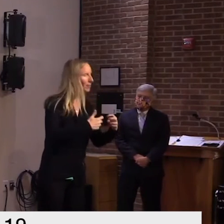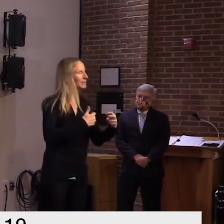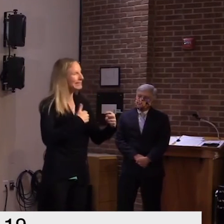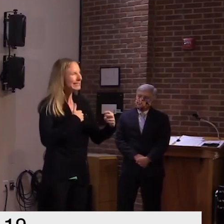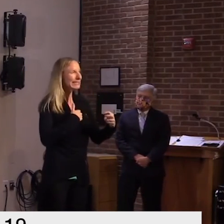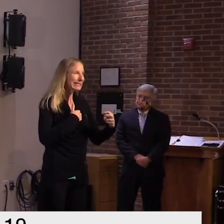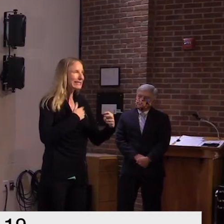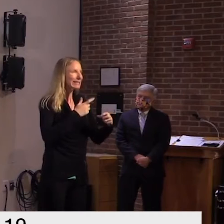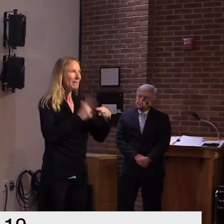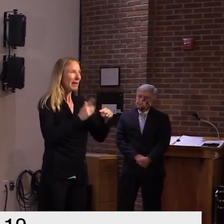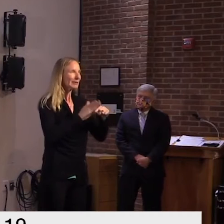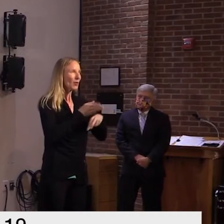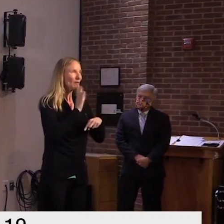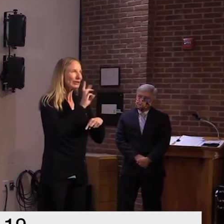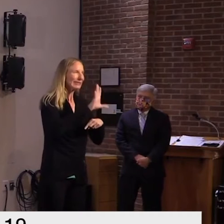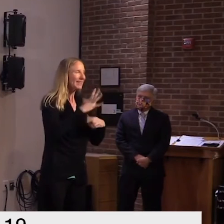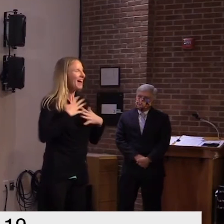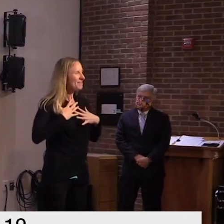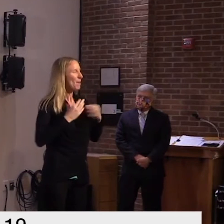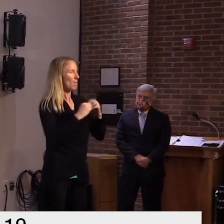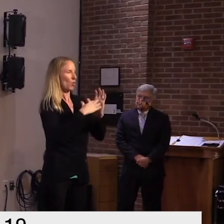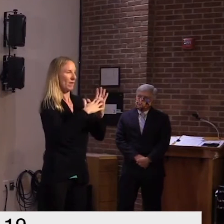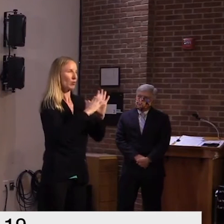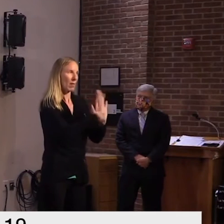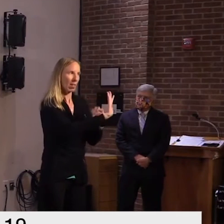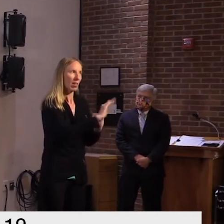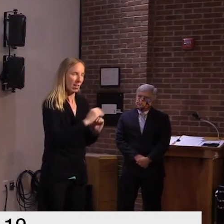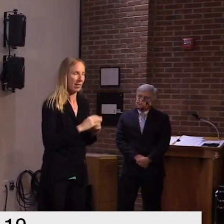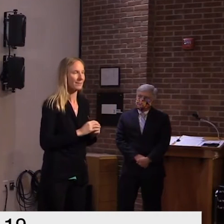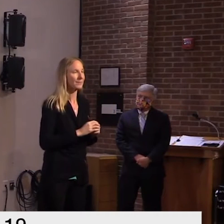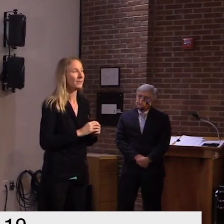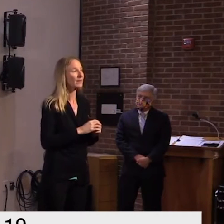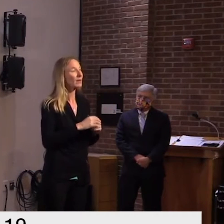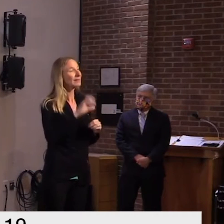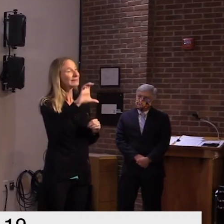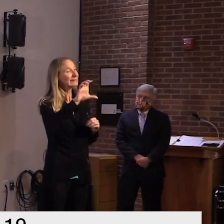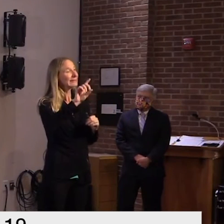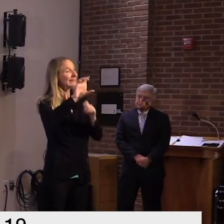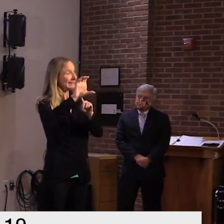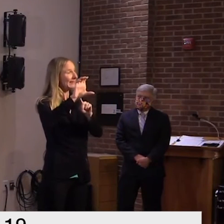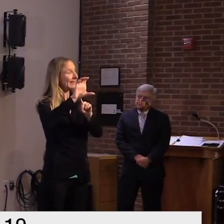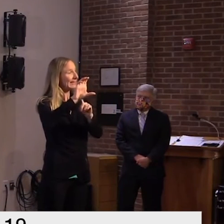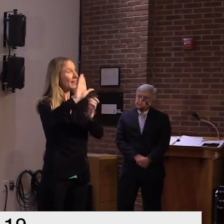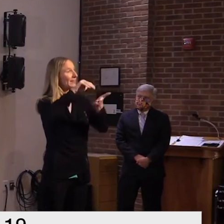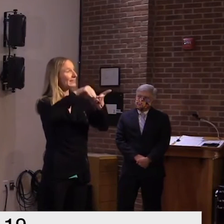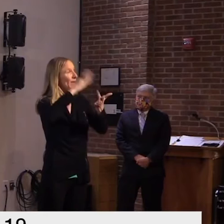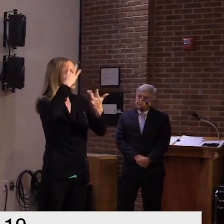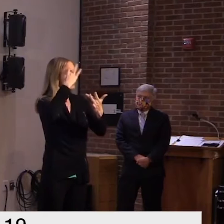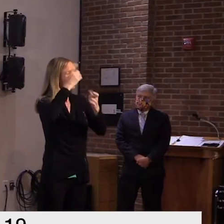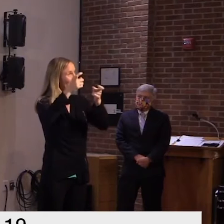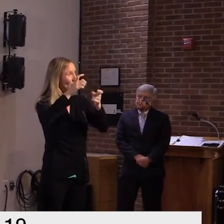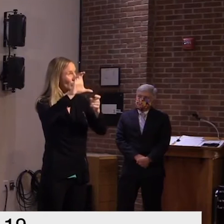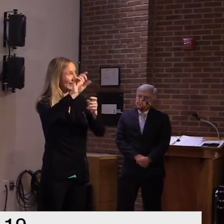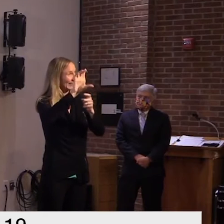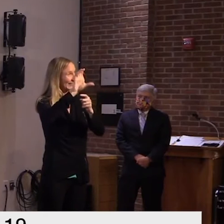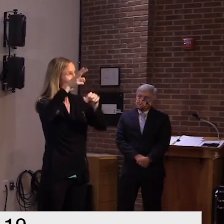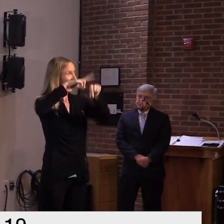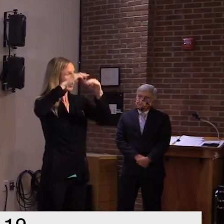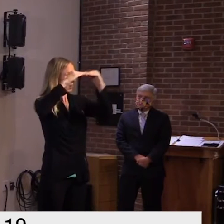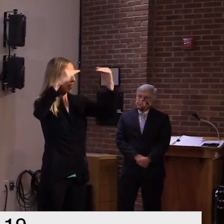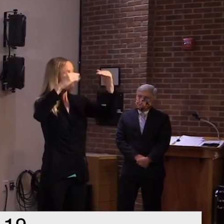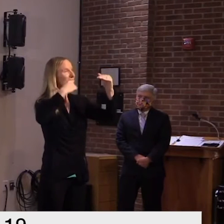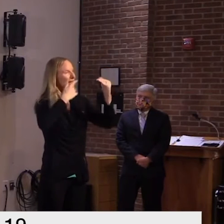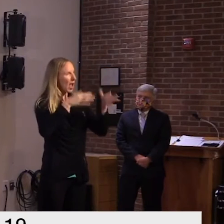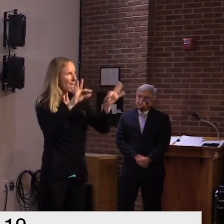alone does make you more vulnerable but even the cdc does acknowledge that that you can begin to